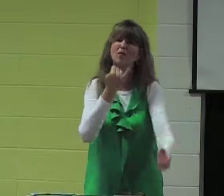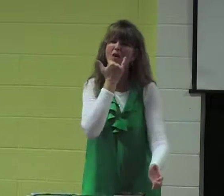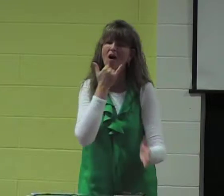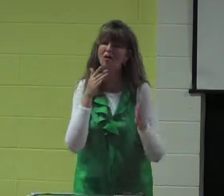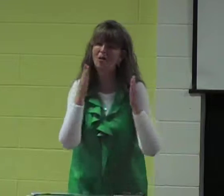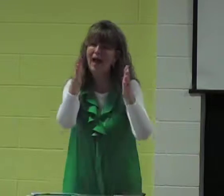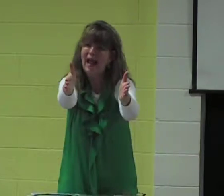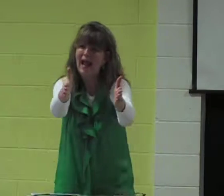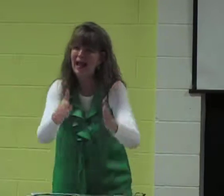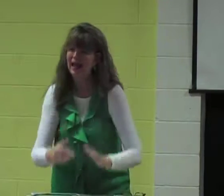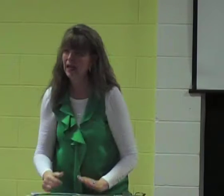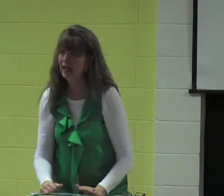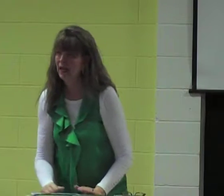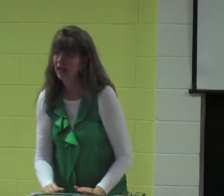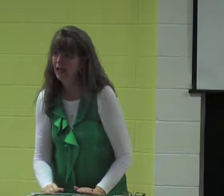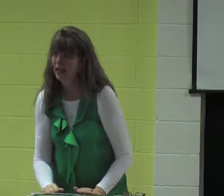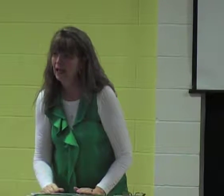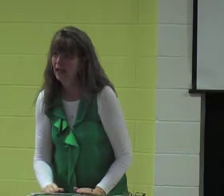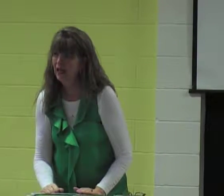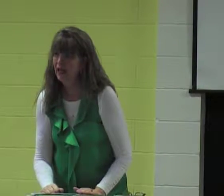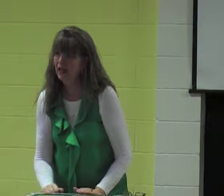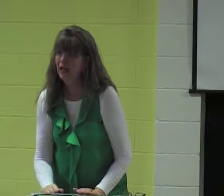He had run the wrong way.